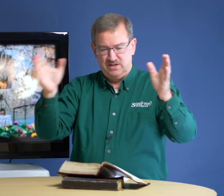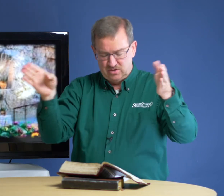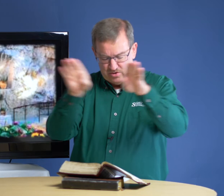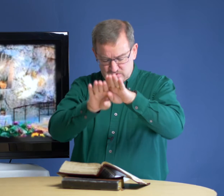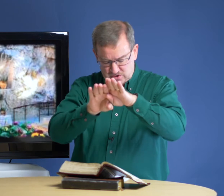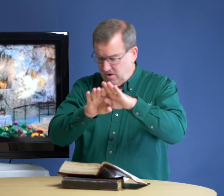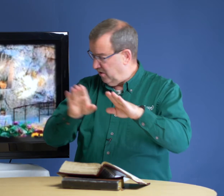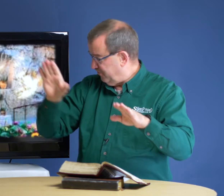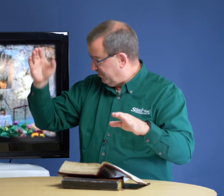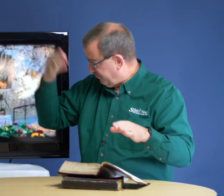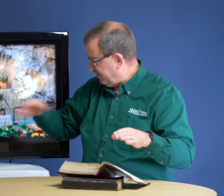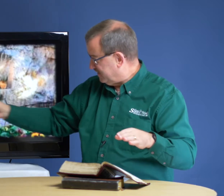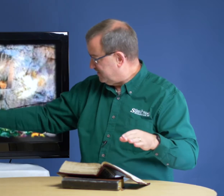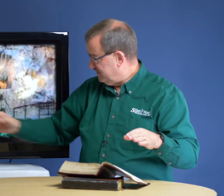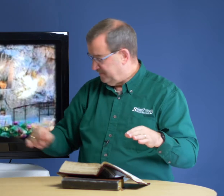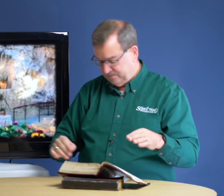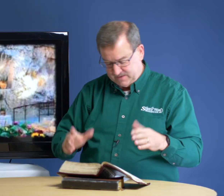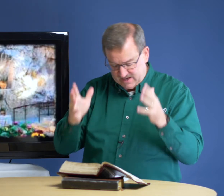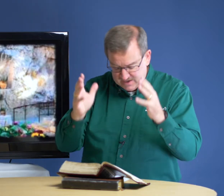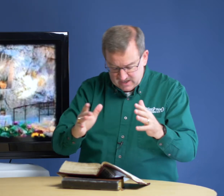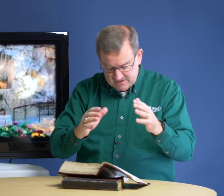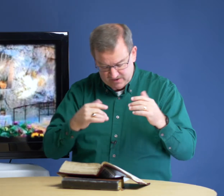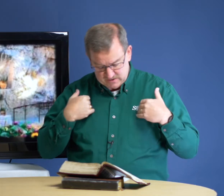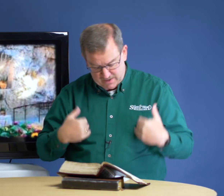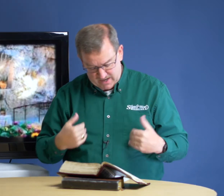closed off the front. And they left his body.